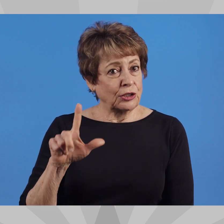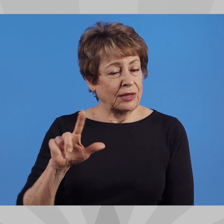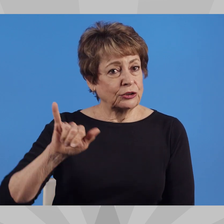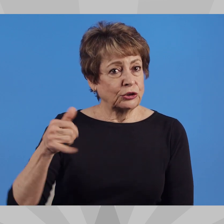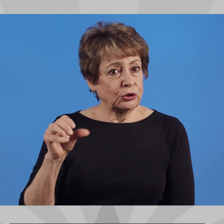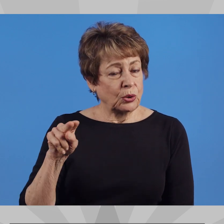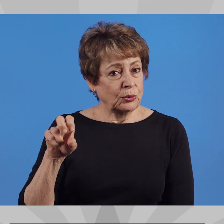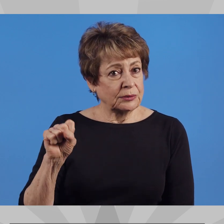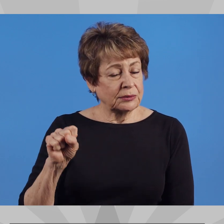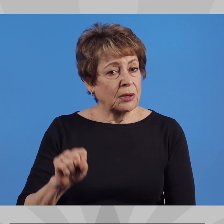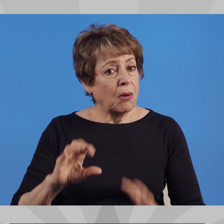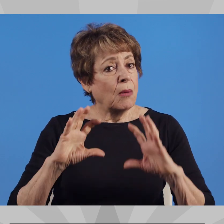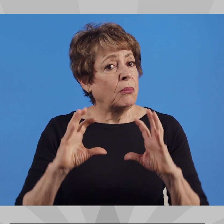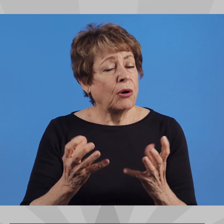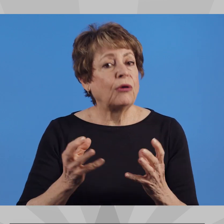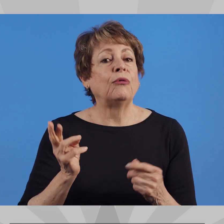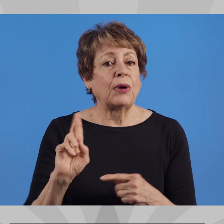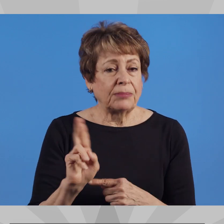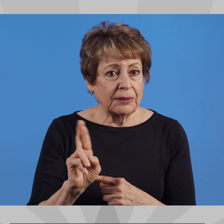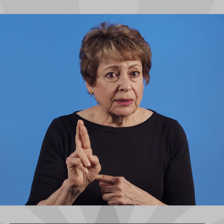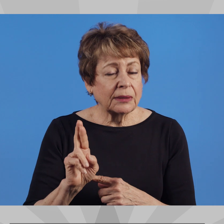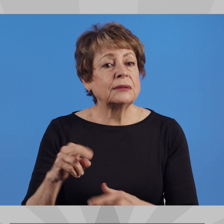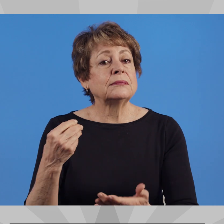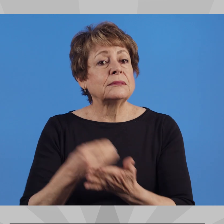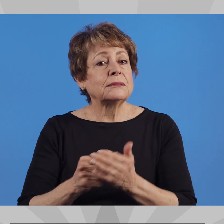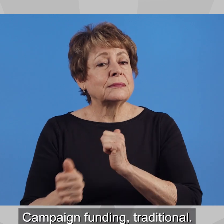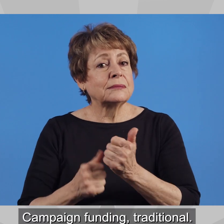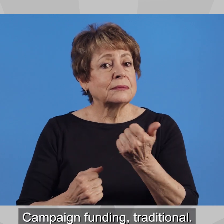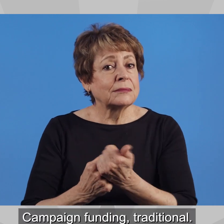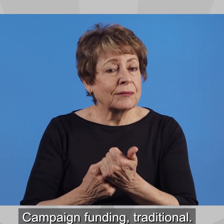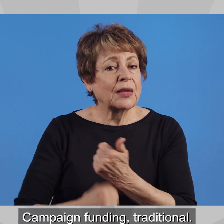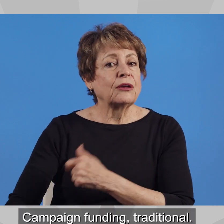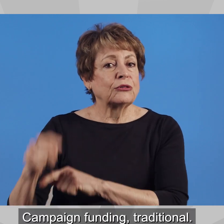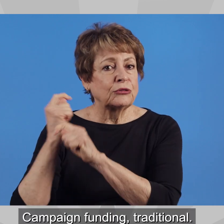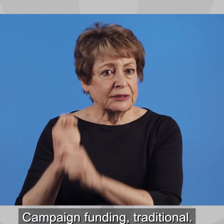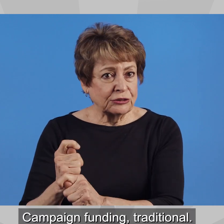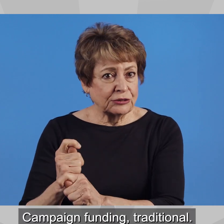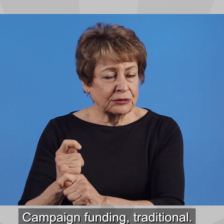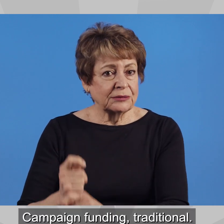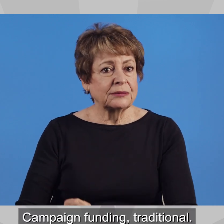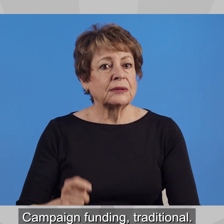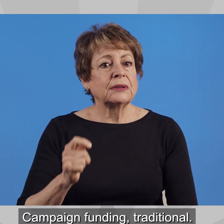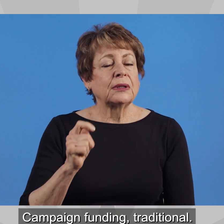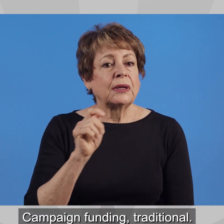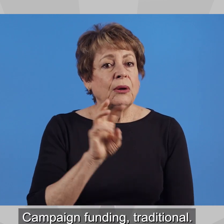Rachel Jones Party Republican Campaign funding Traditional